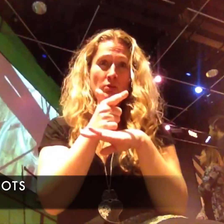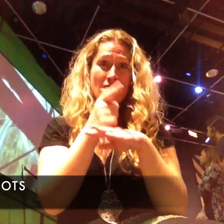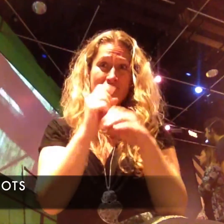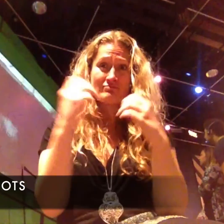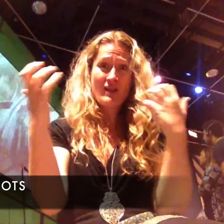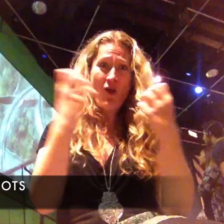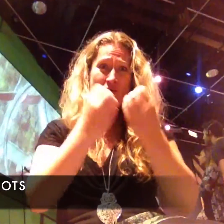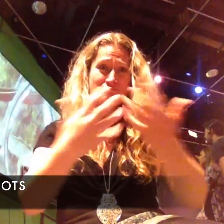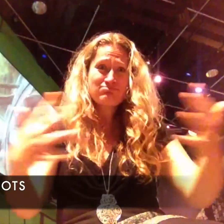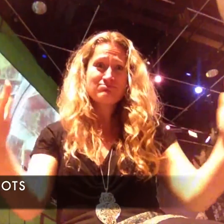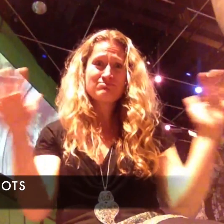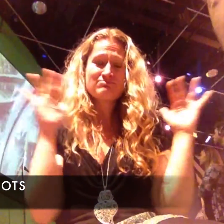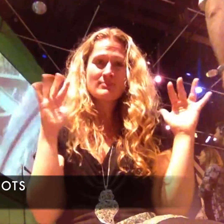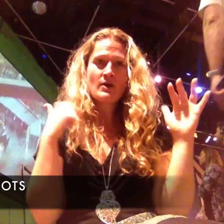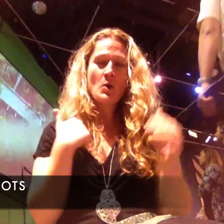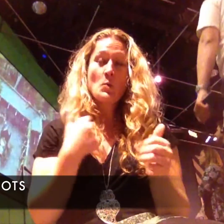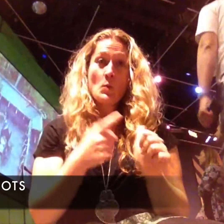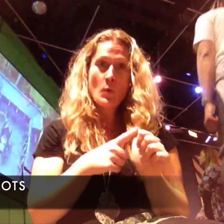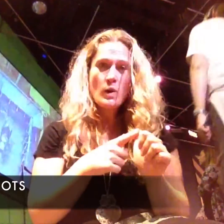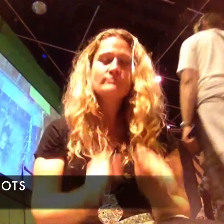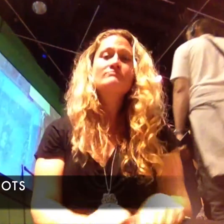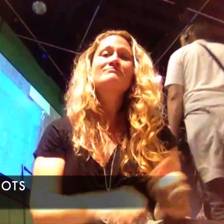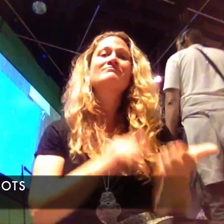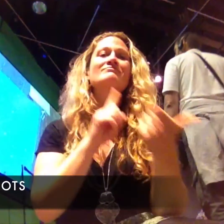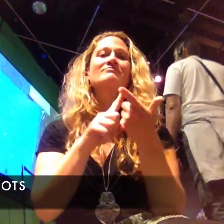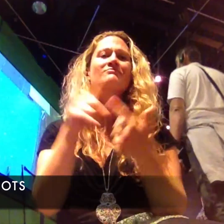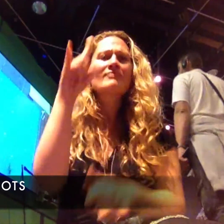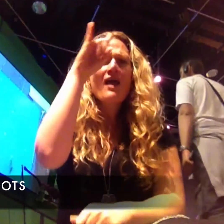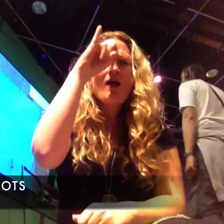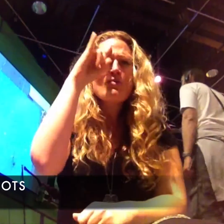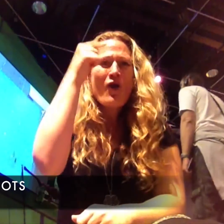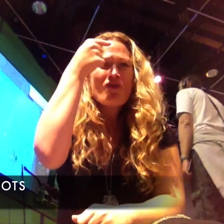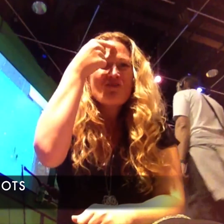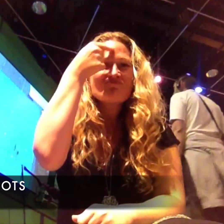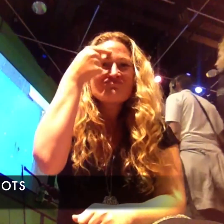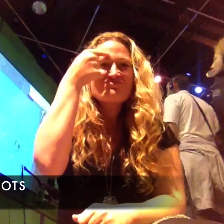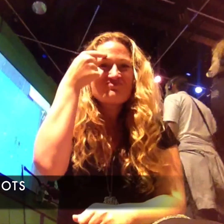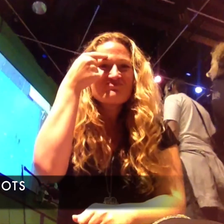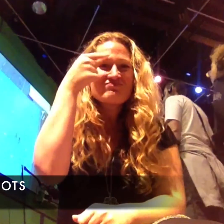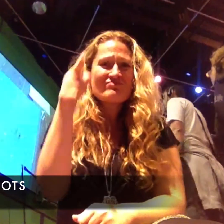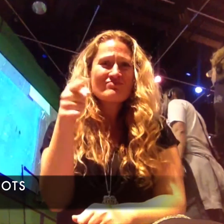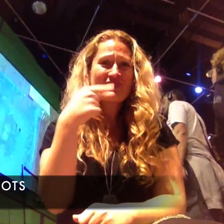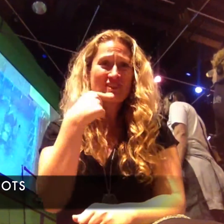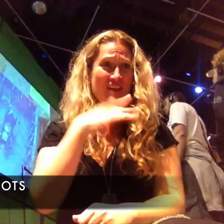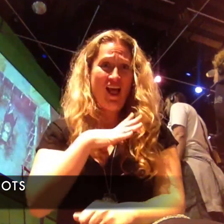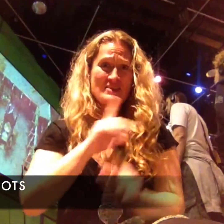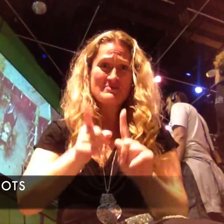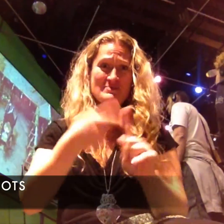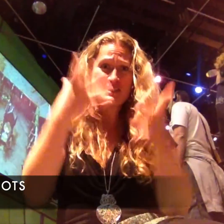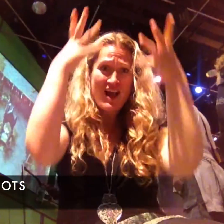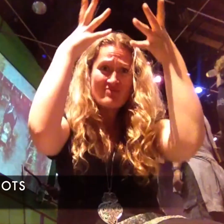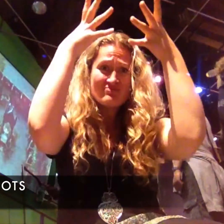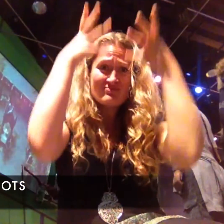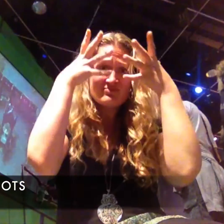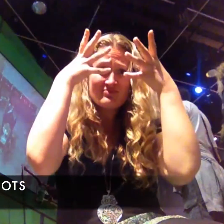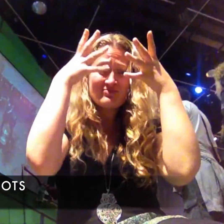walk out and they're all excited to work. We're going to take off, we're going to take Yeah, we've got to take that off.